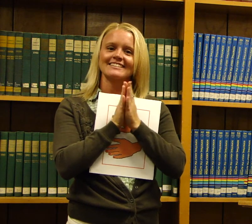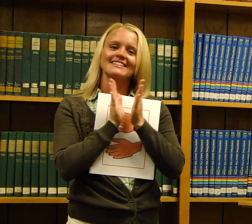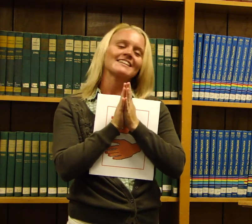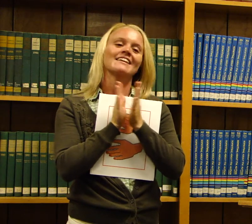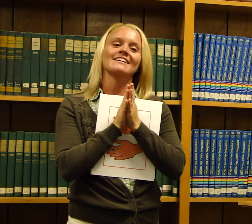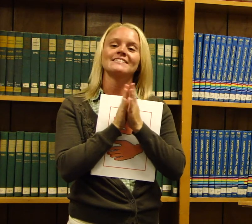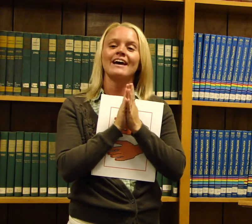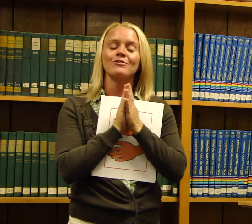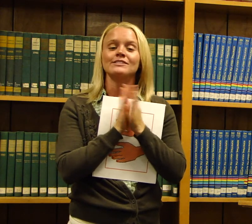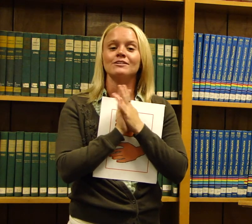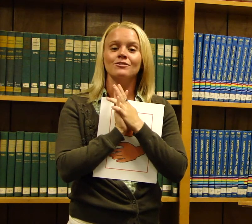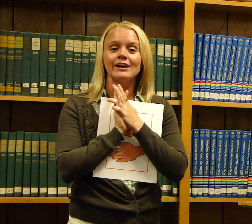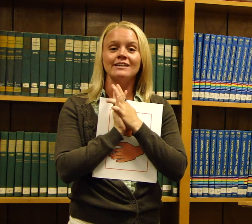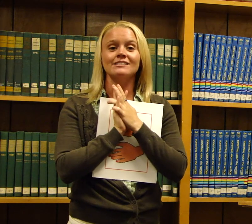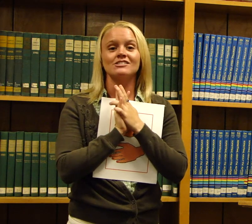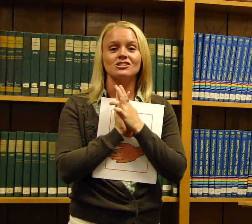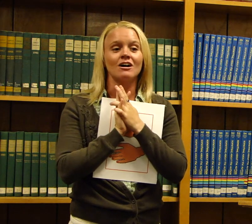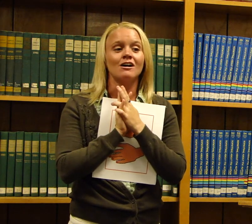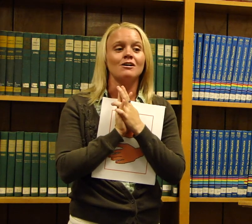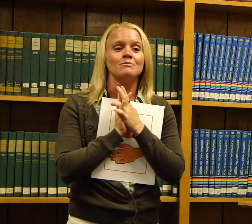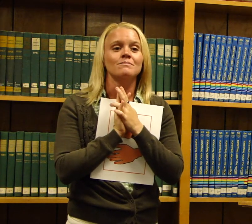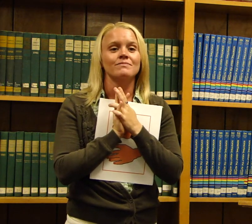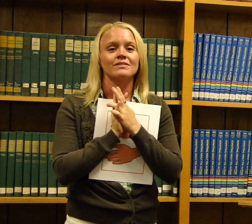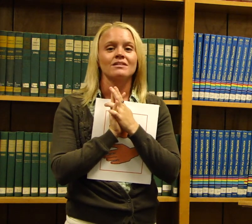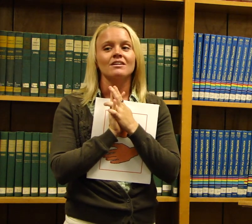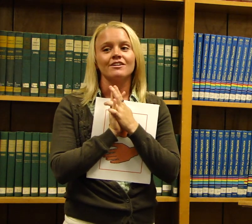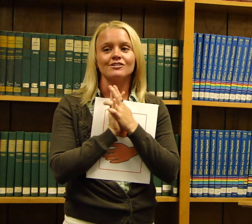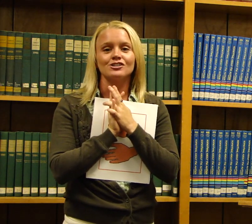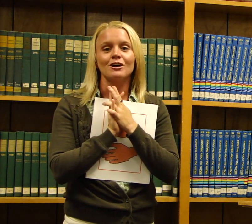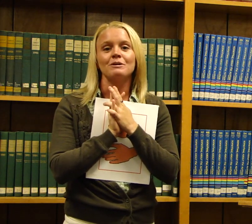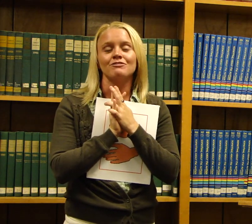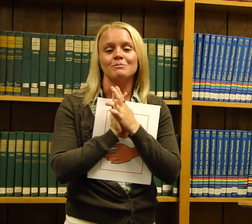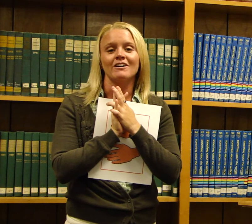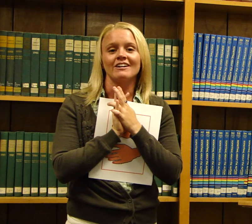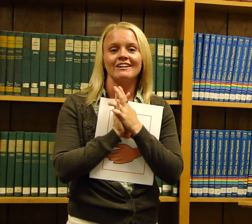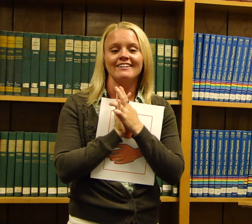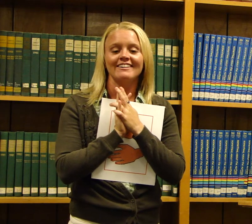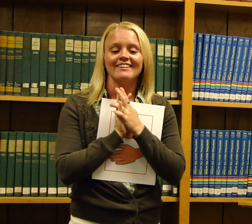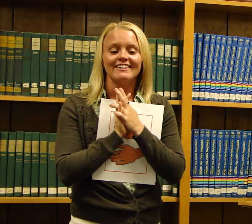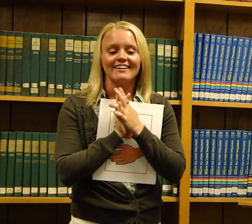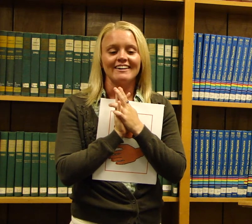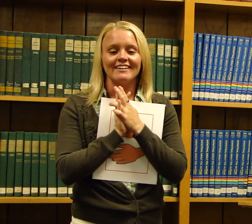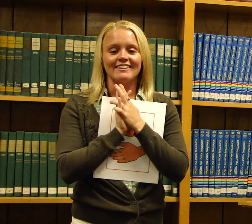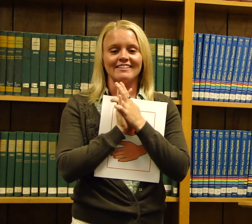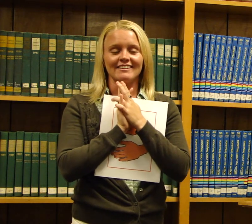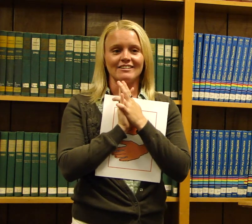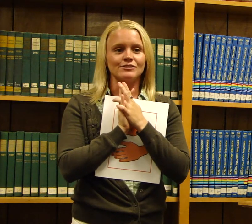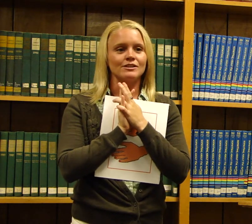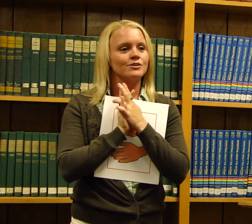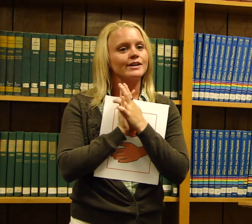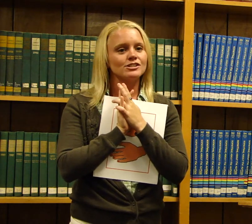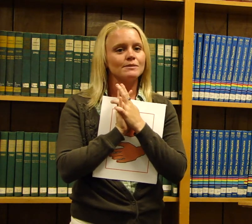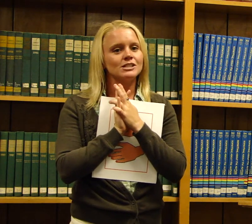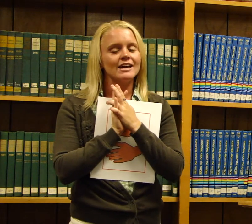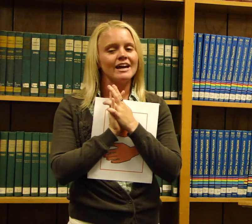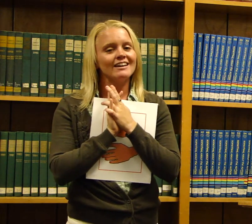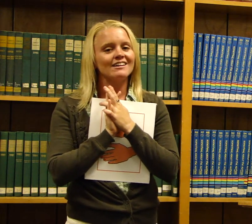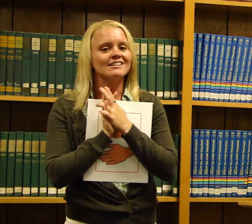Because that was a great job. Good job everybody! You did a great job today and